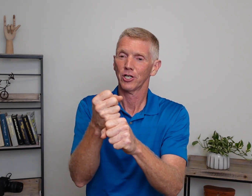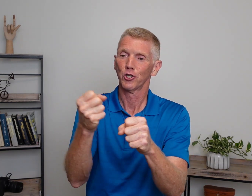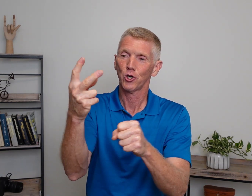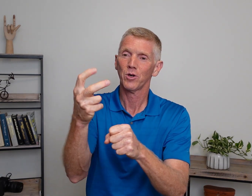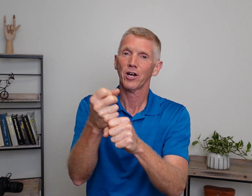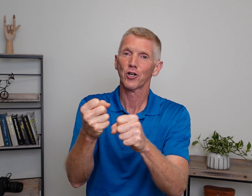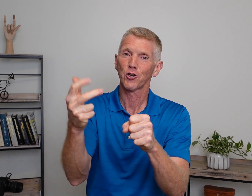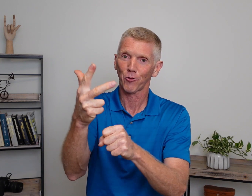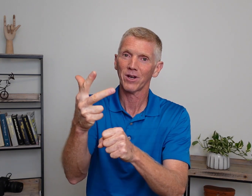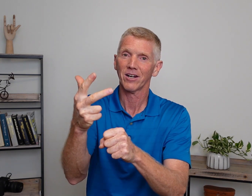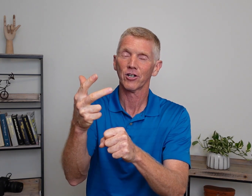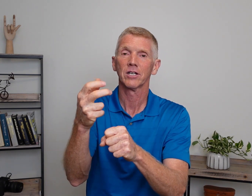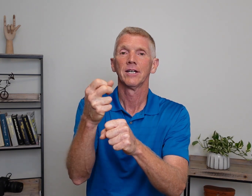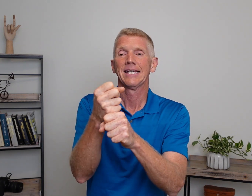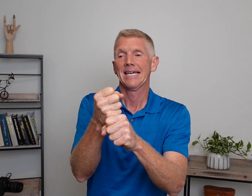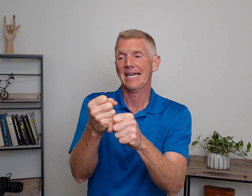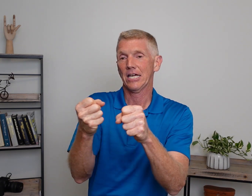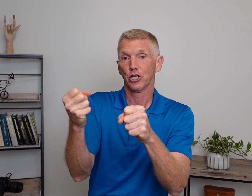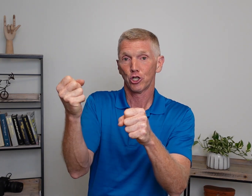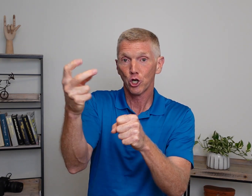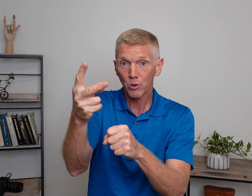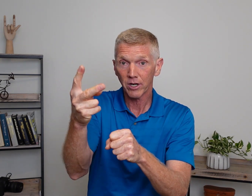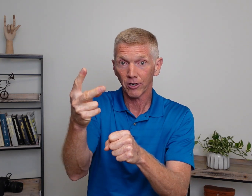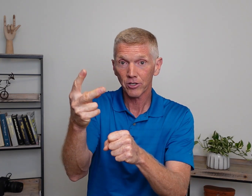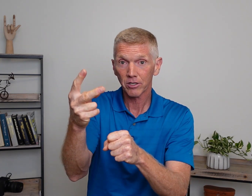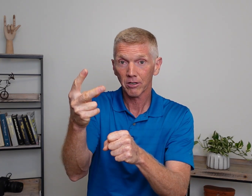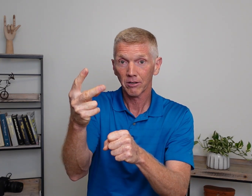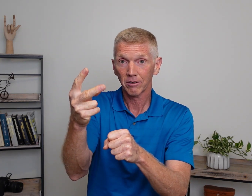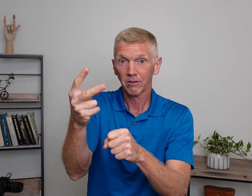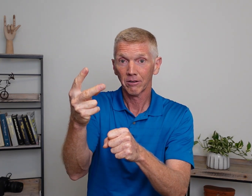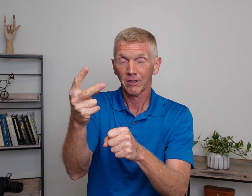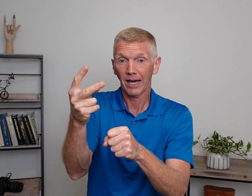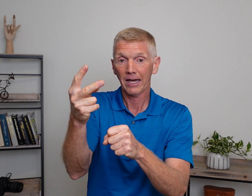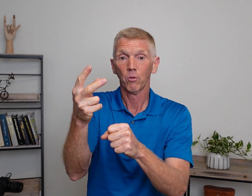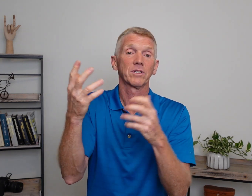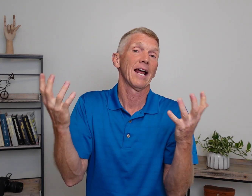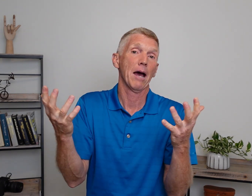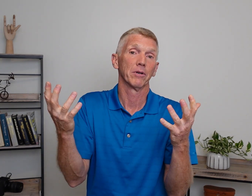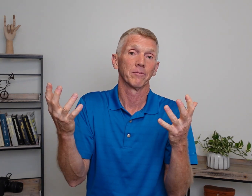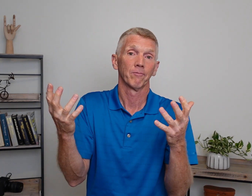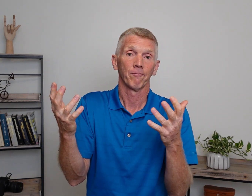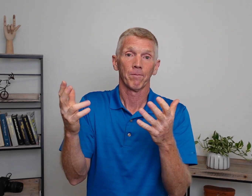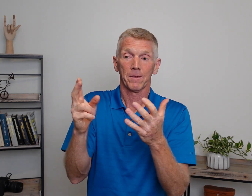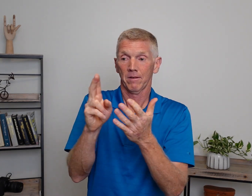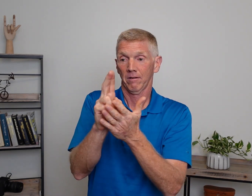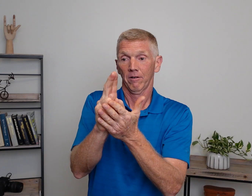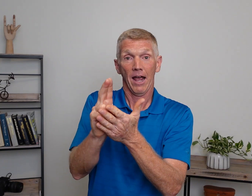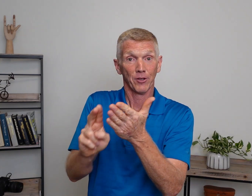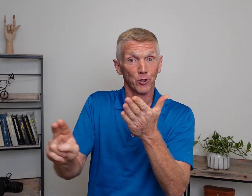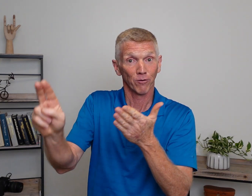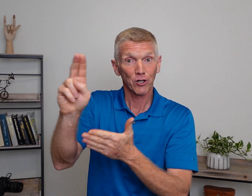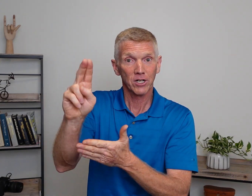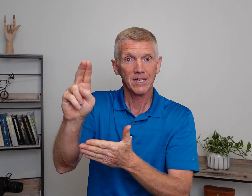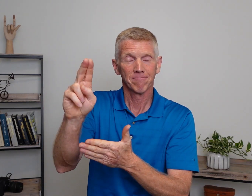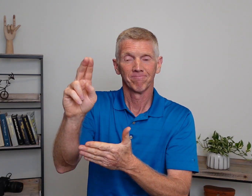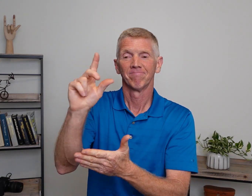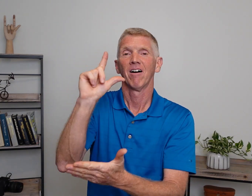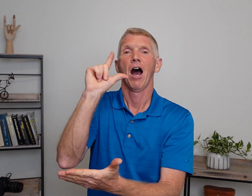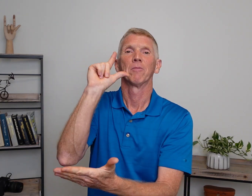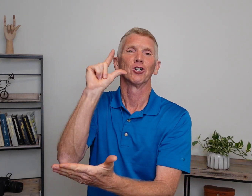two years, three years. In two years, okay, what's going to happen? At the university, I'm going to